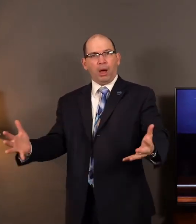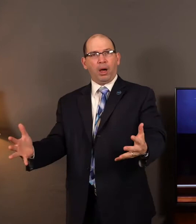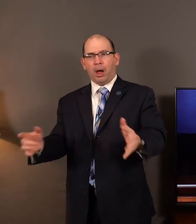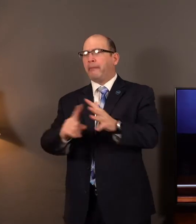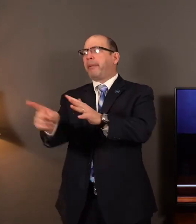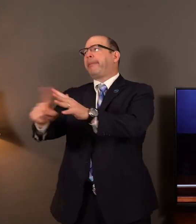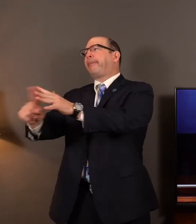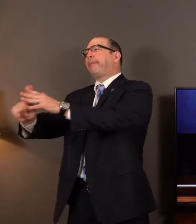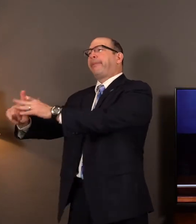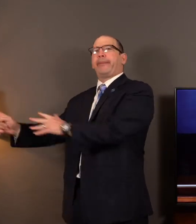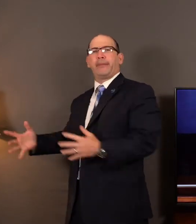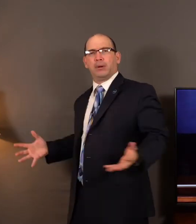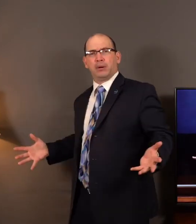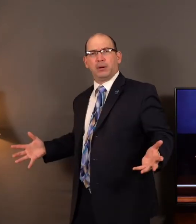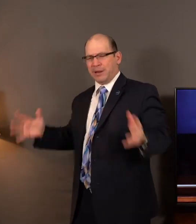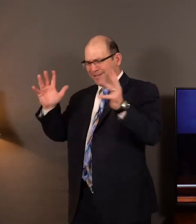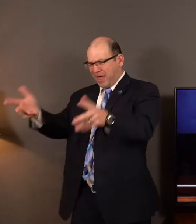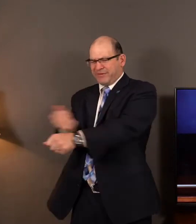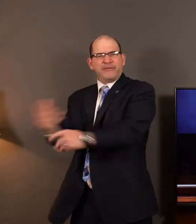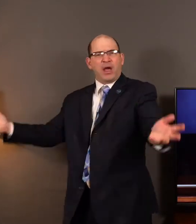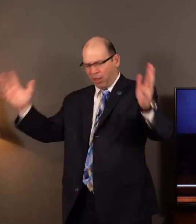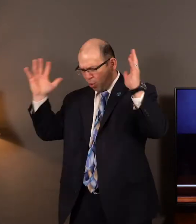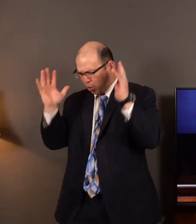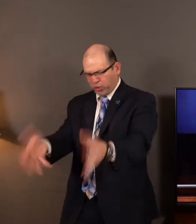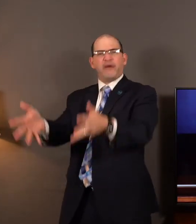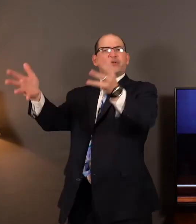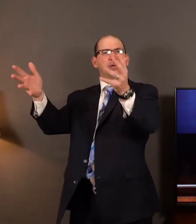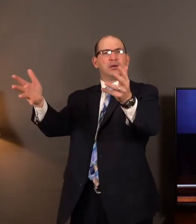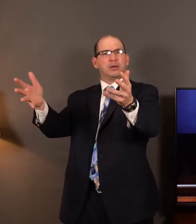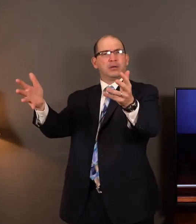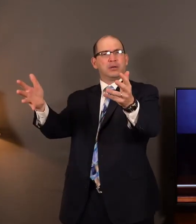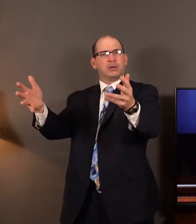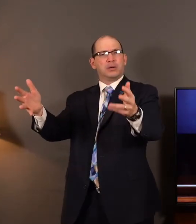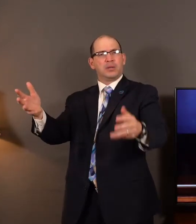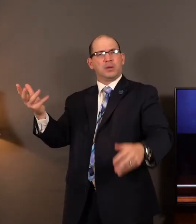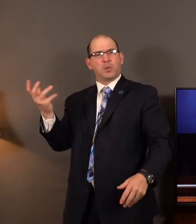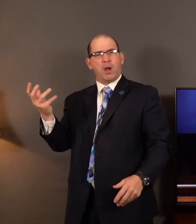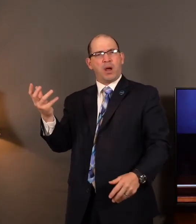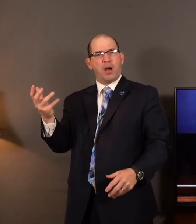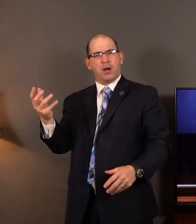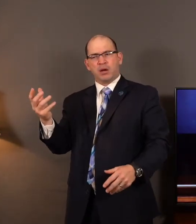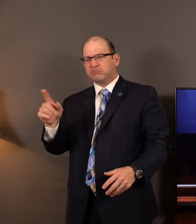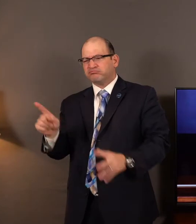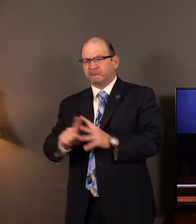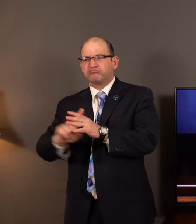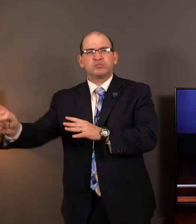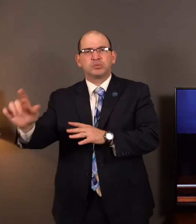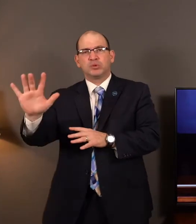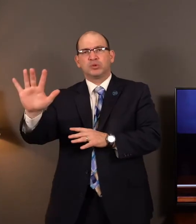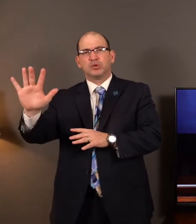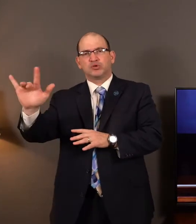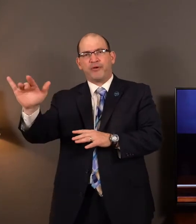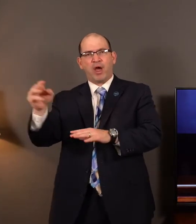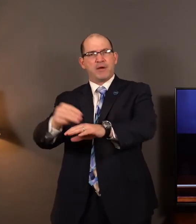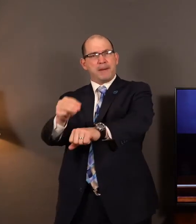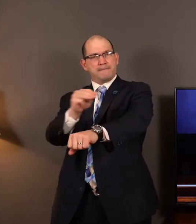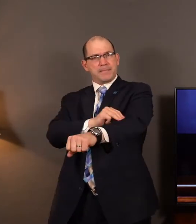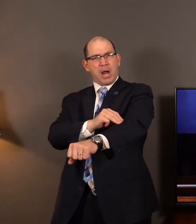they took off, leaving everything behind. Some 25 miles they fled over to the Jordan River and left the camp as it was.